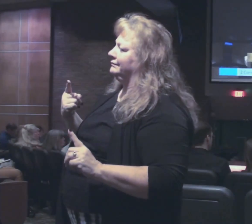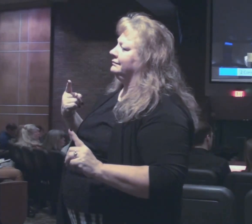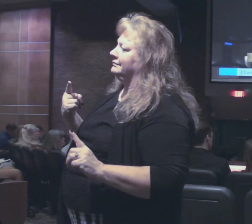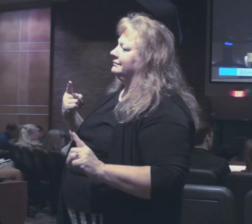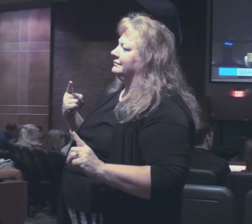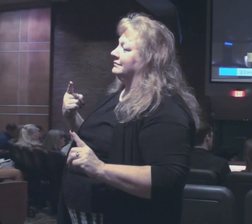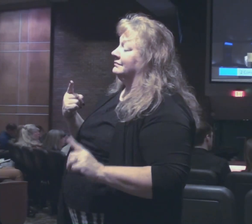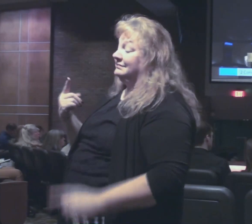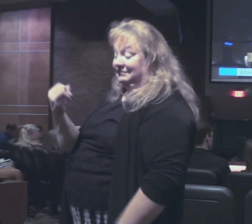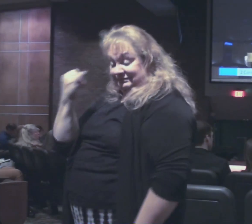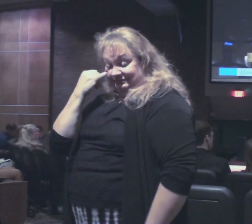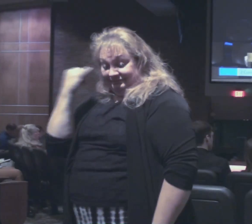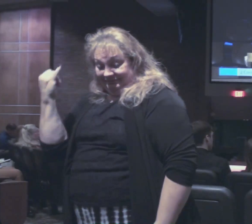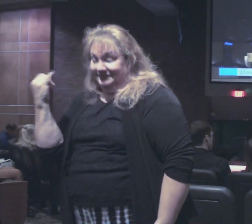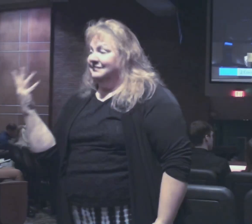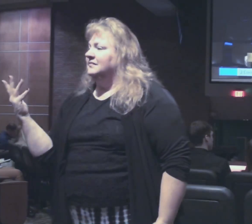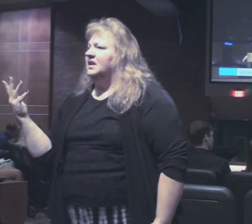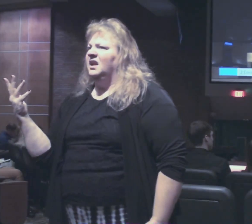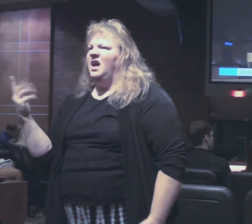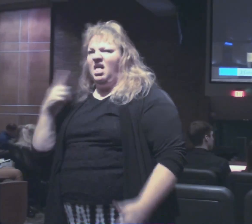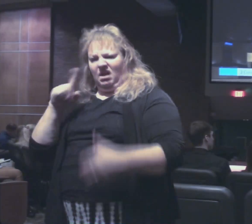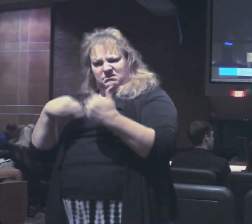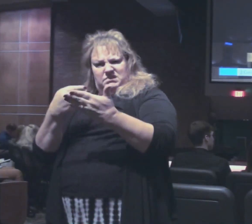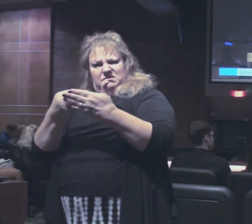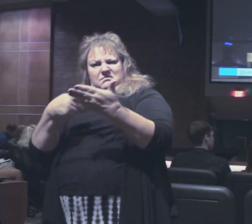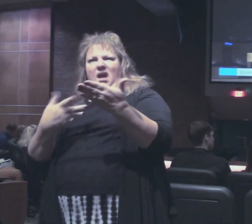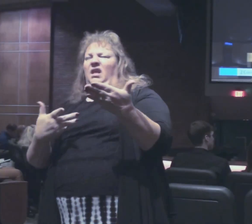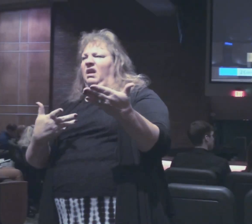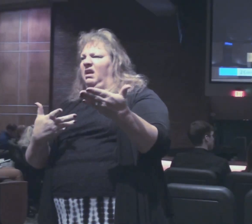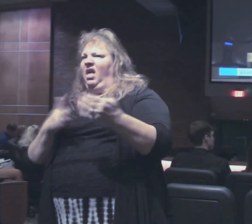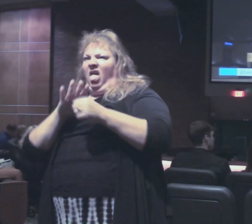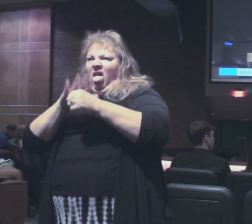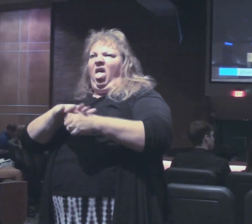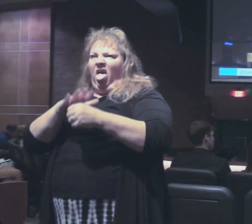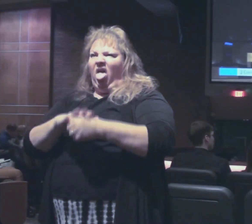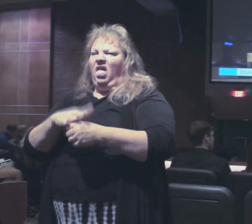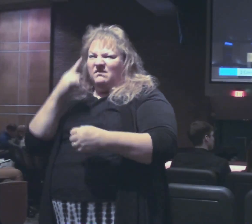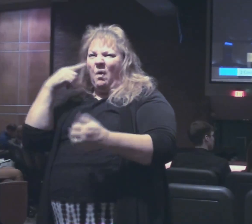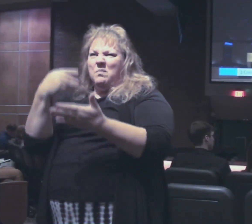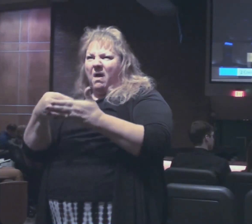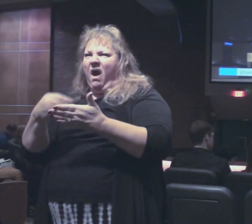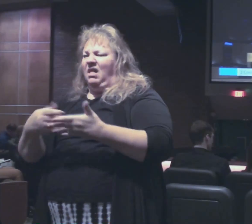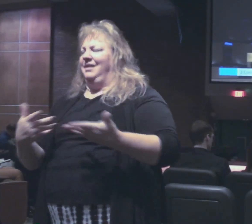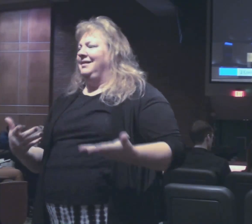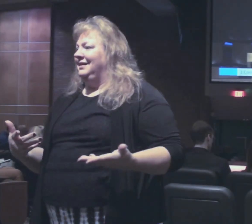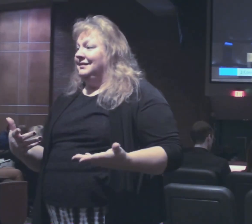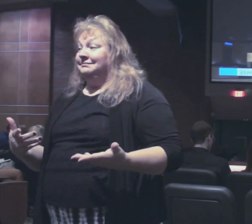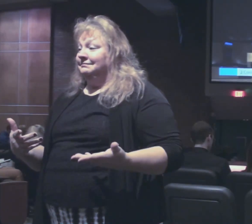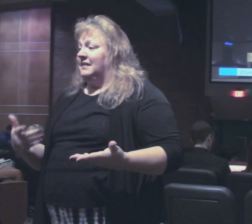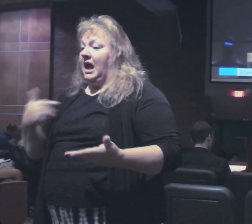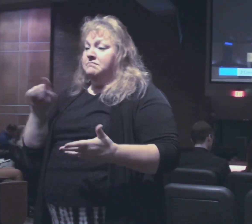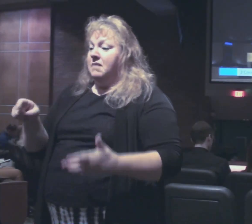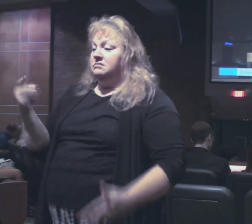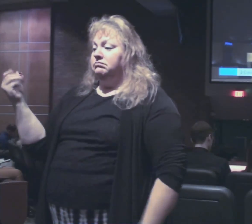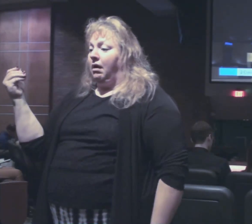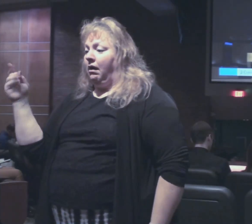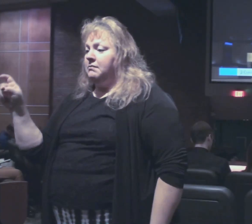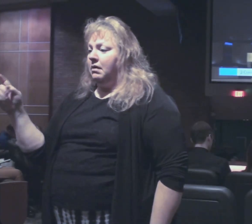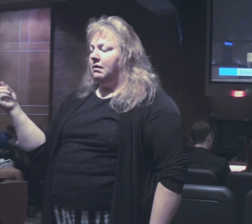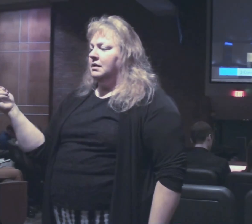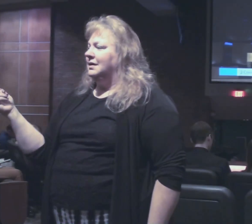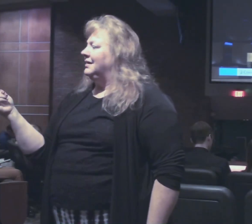the idea I thought this was about money and you put pressure on for the money and we got to have the money